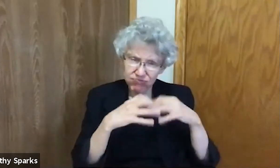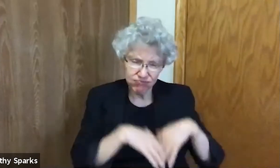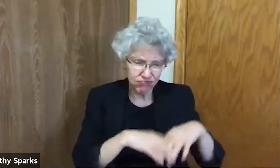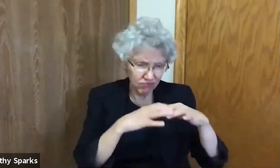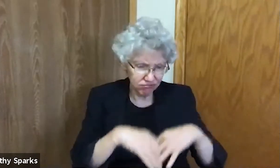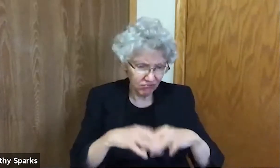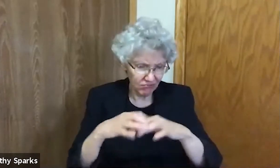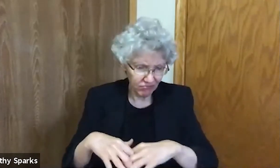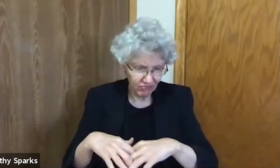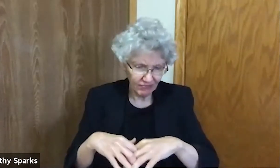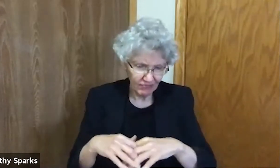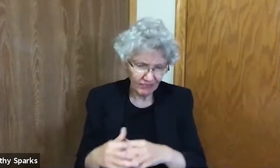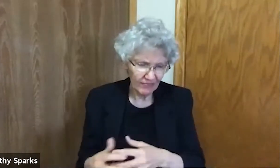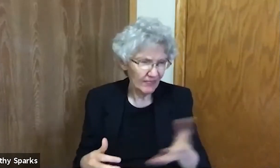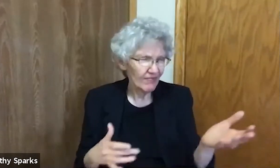For those whose lives have been stolen.